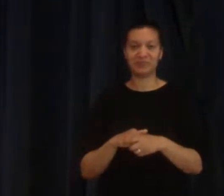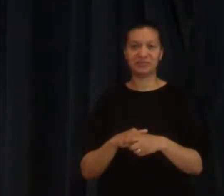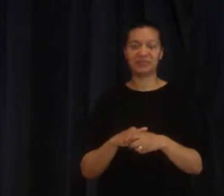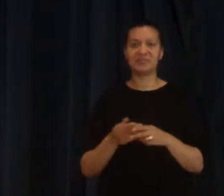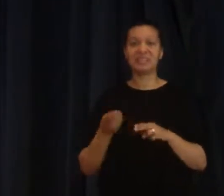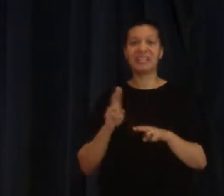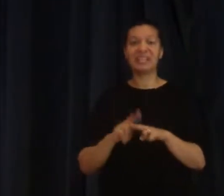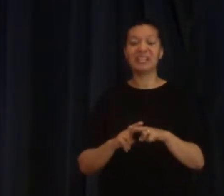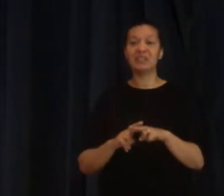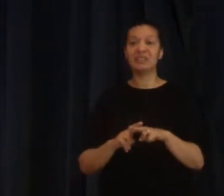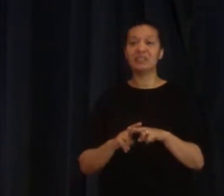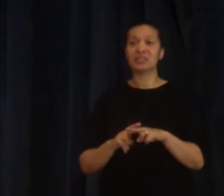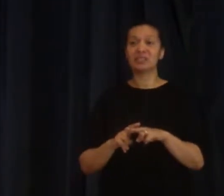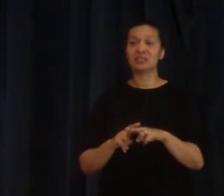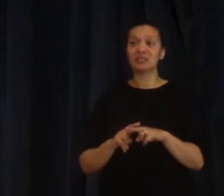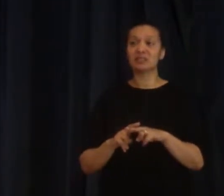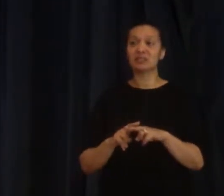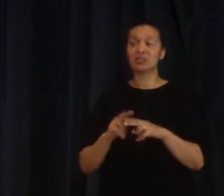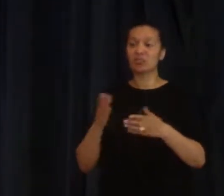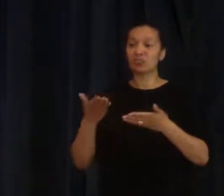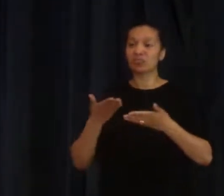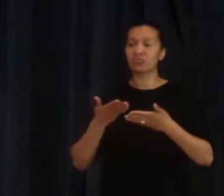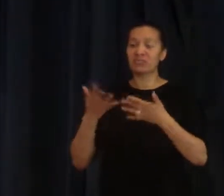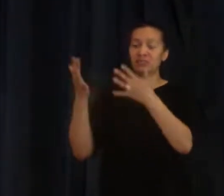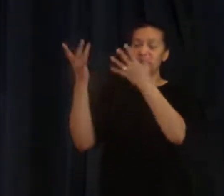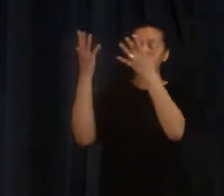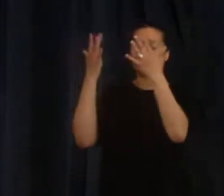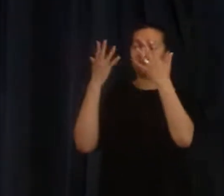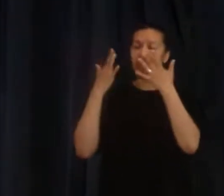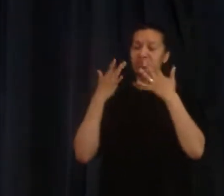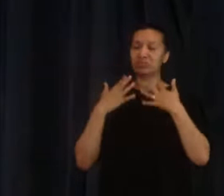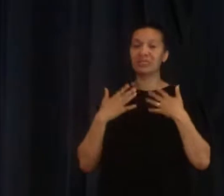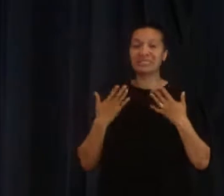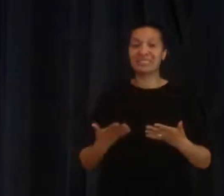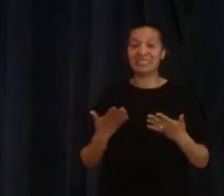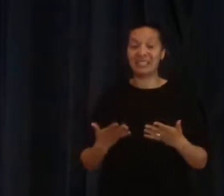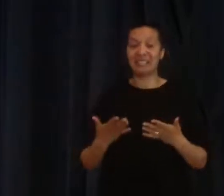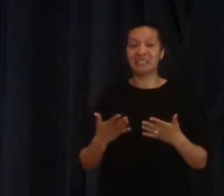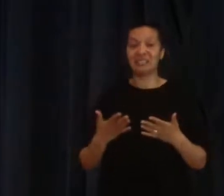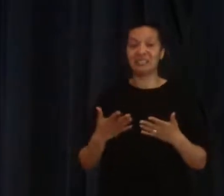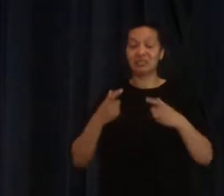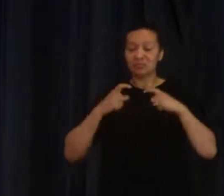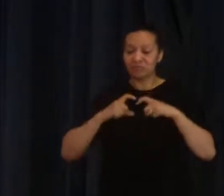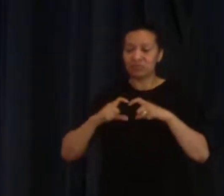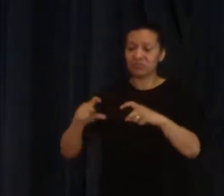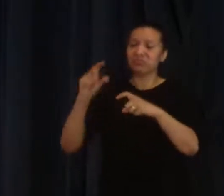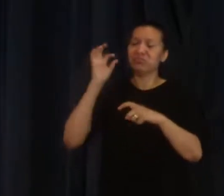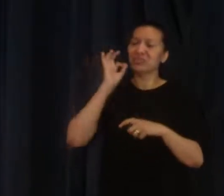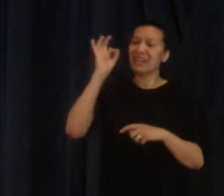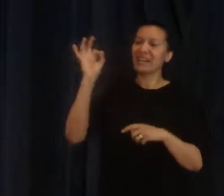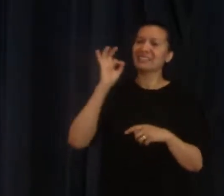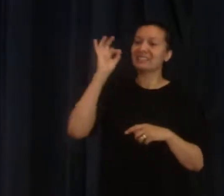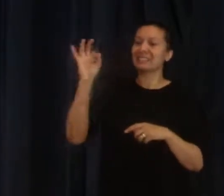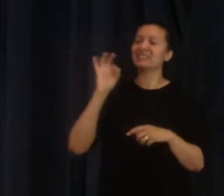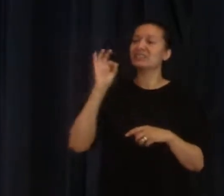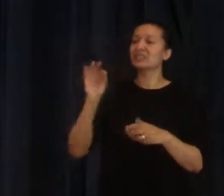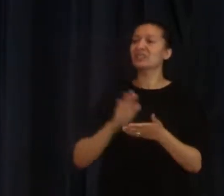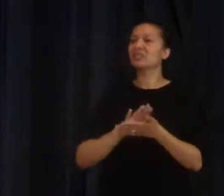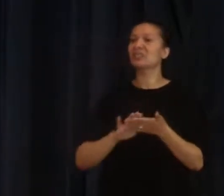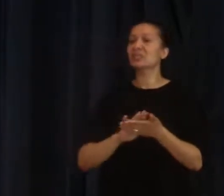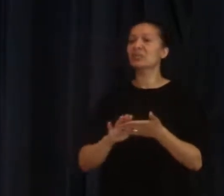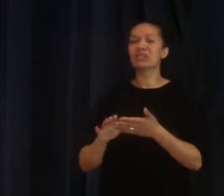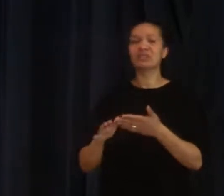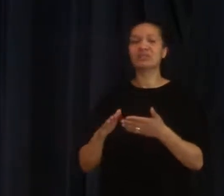if we don't receive if you don't receive a baptism in the Holy Spirit today then keep asking it doesn't have to be received at church it can be